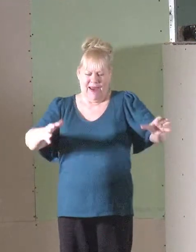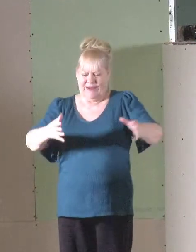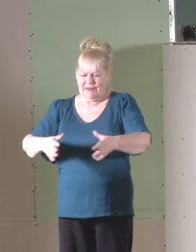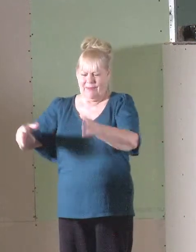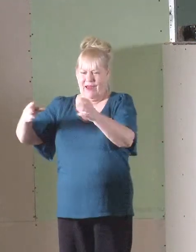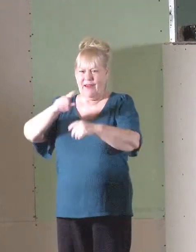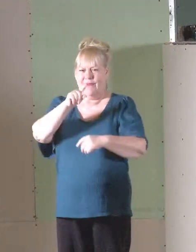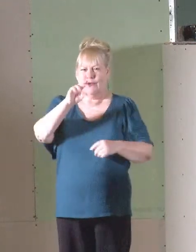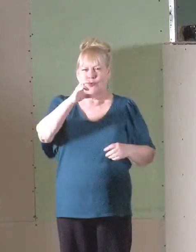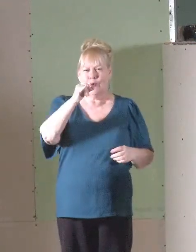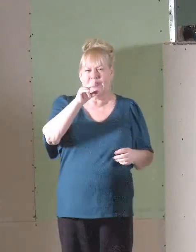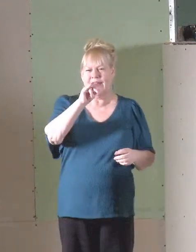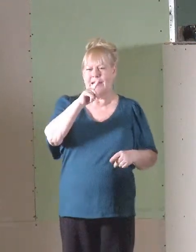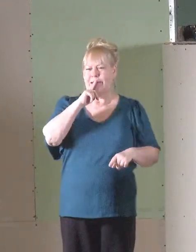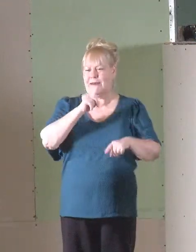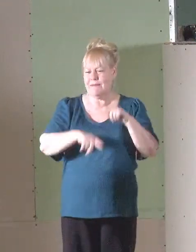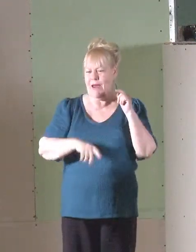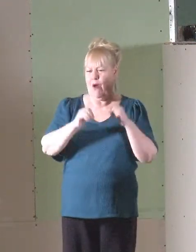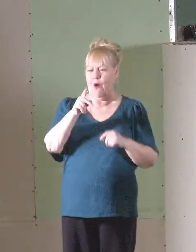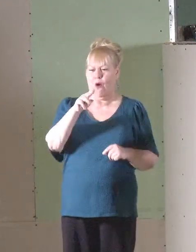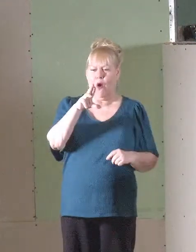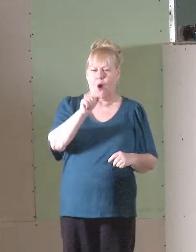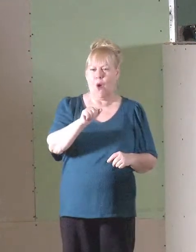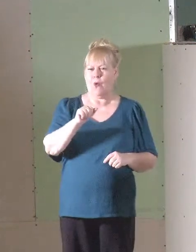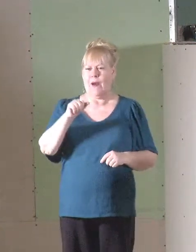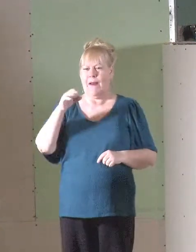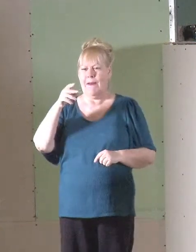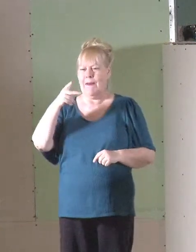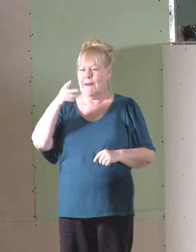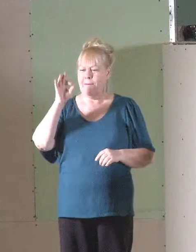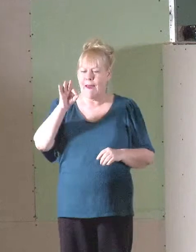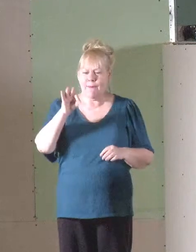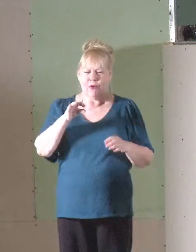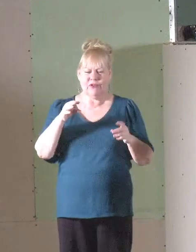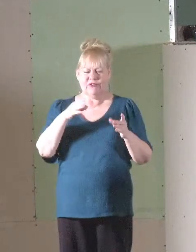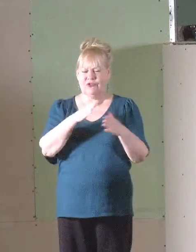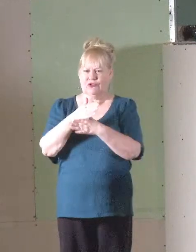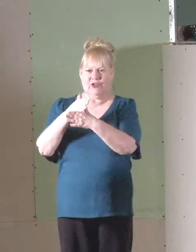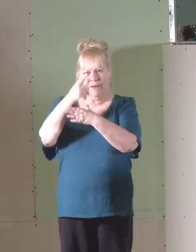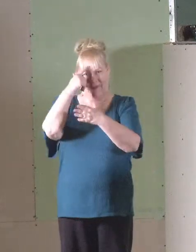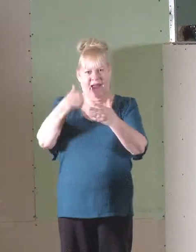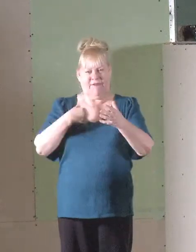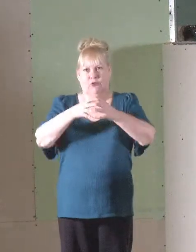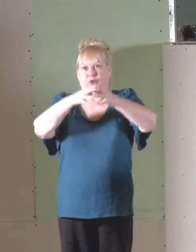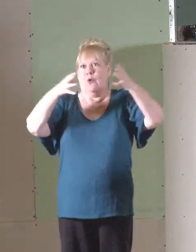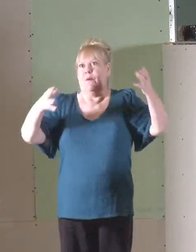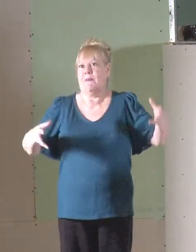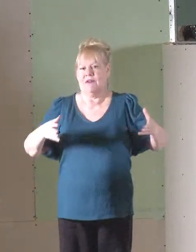of zucchini and tomatoes and okra and peppers to share with everybody because you have an abundance.